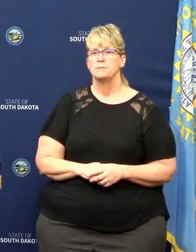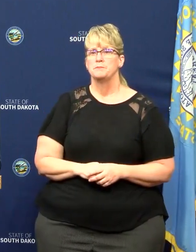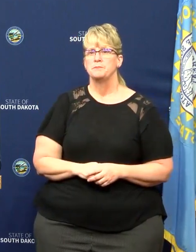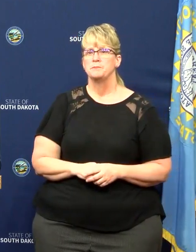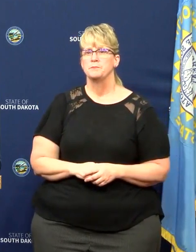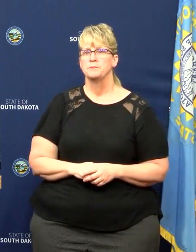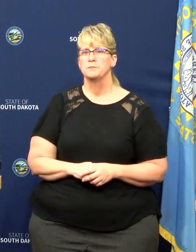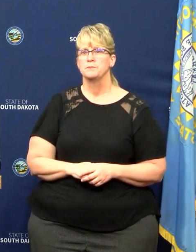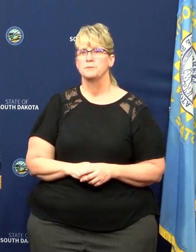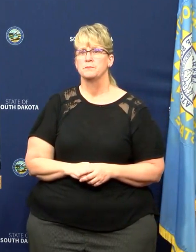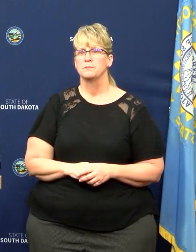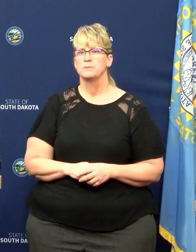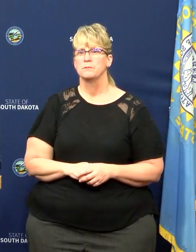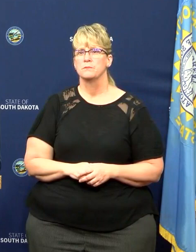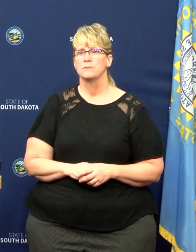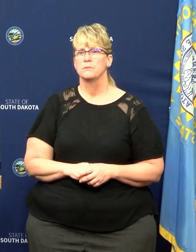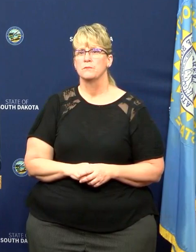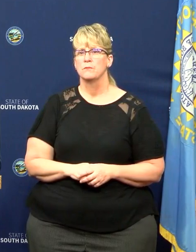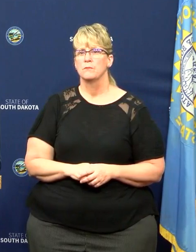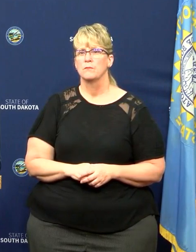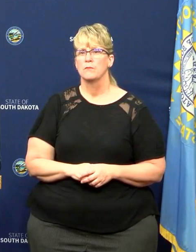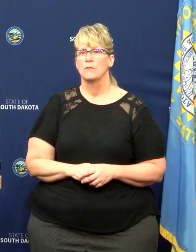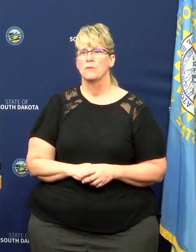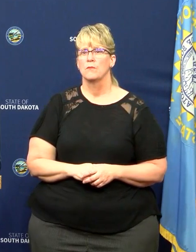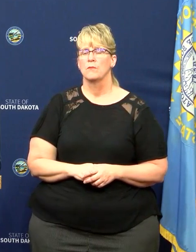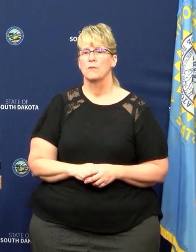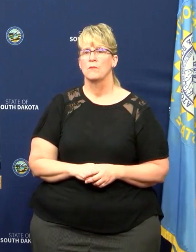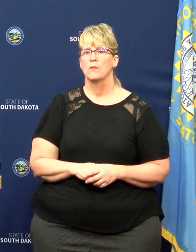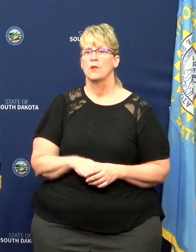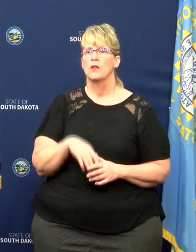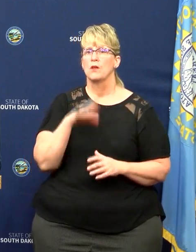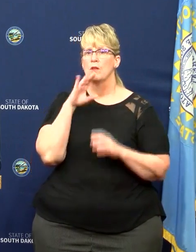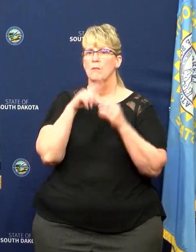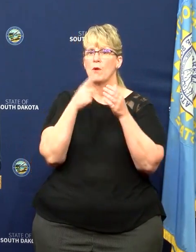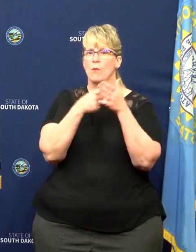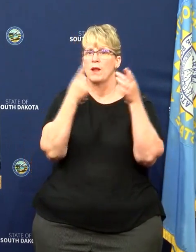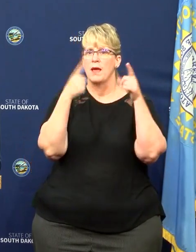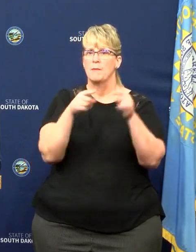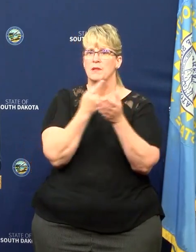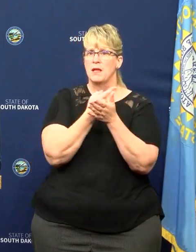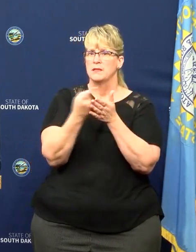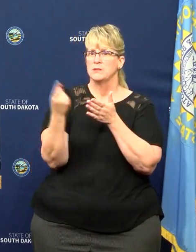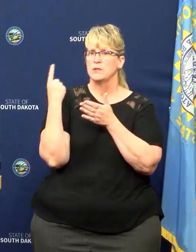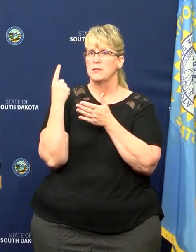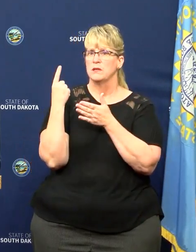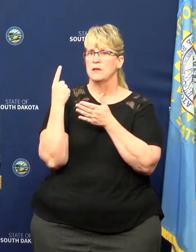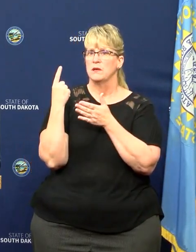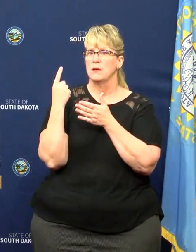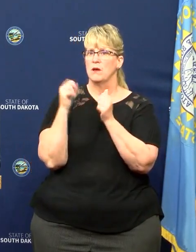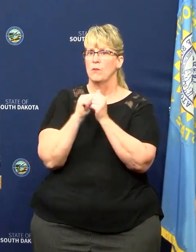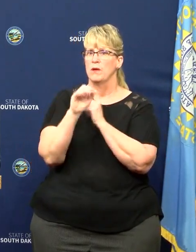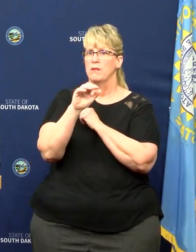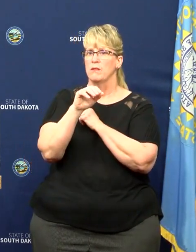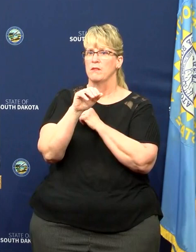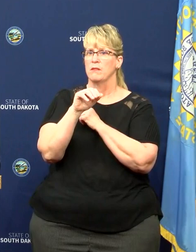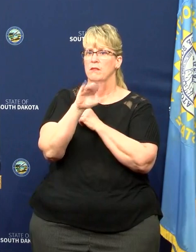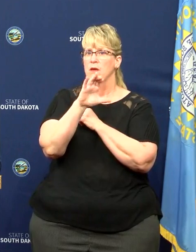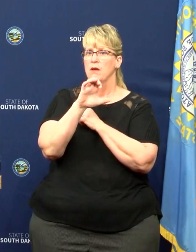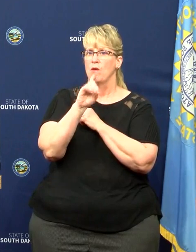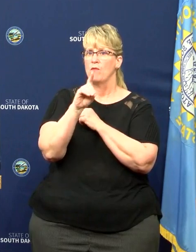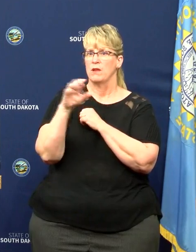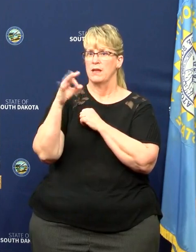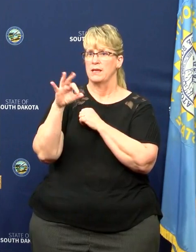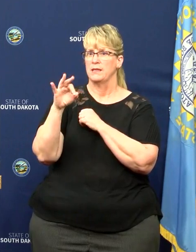Given the news that came out last week about the COVID-19 app, have you downloaded it on your phone, and secondly,